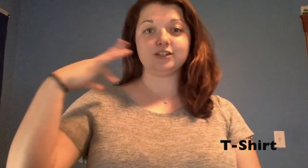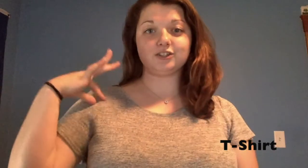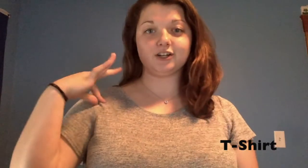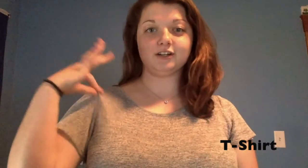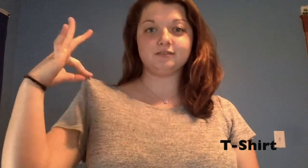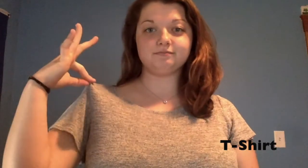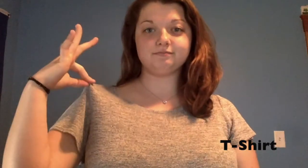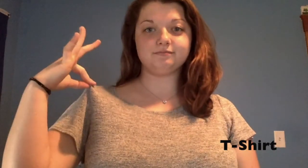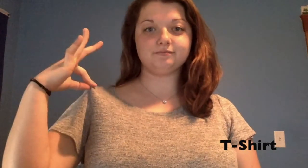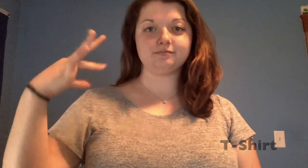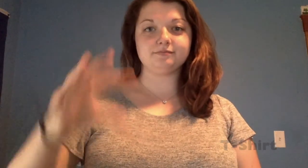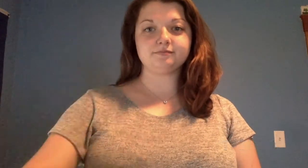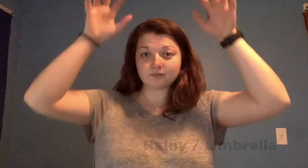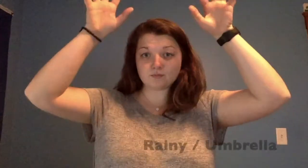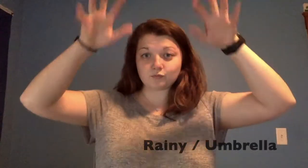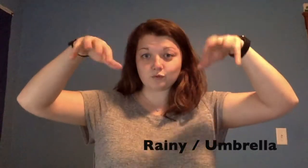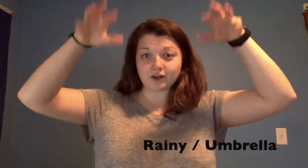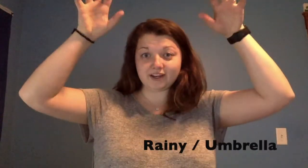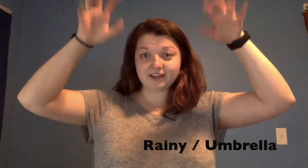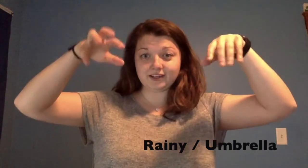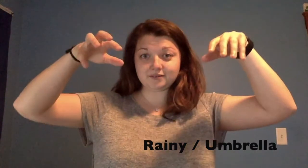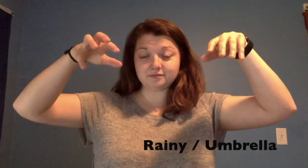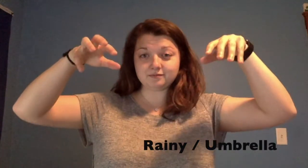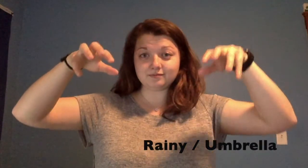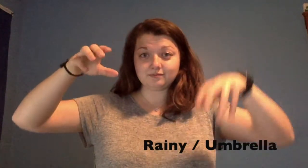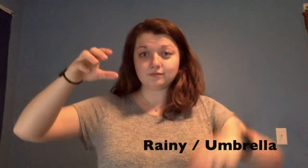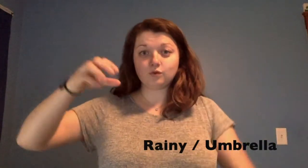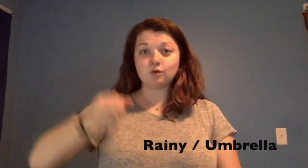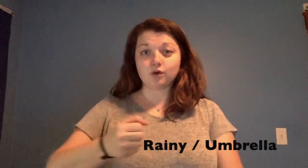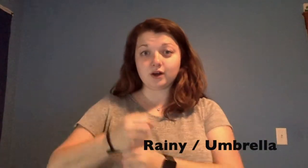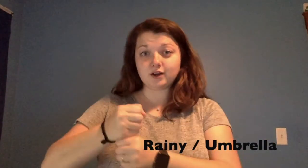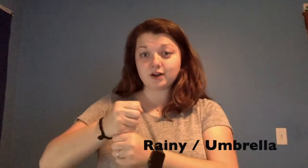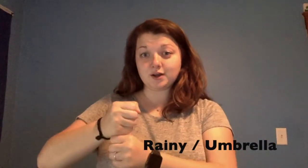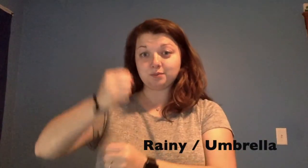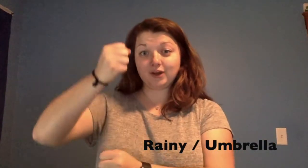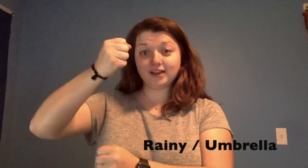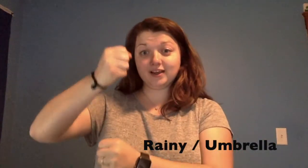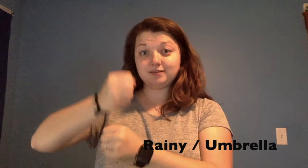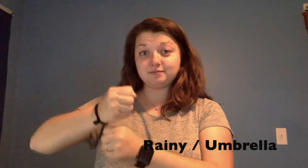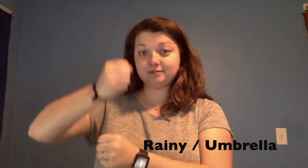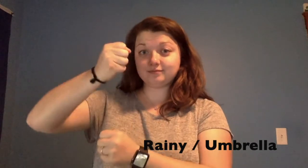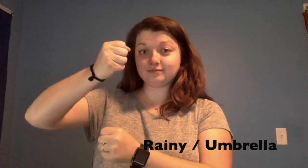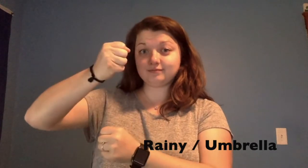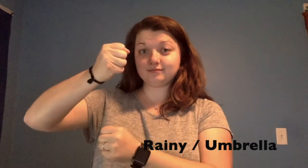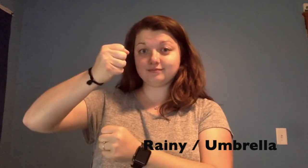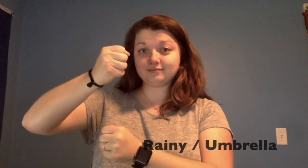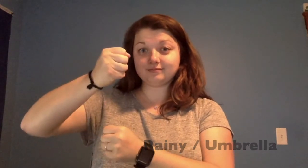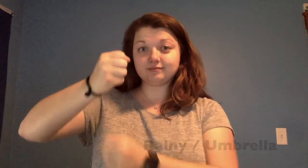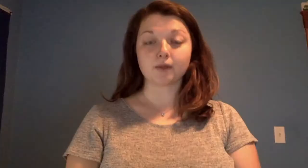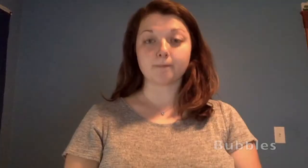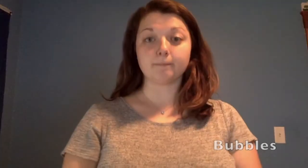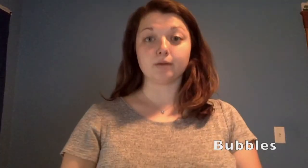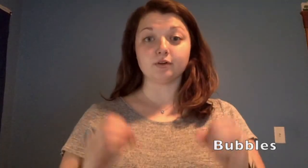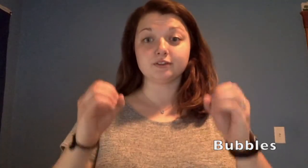-shirt, rainy, or umbrella, bubbles,